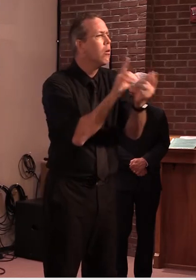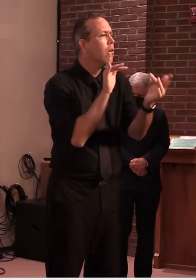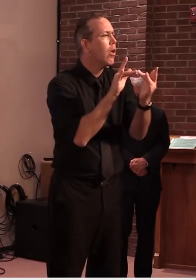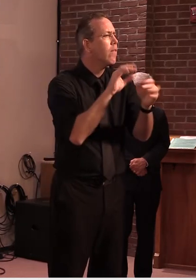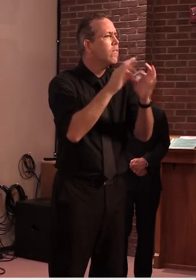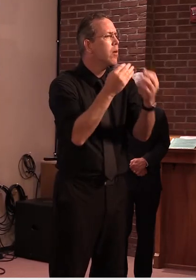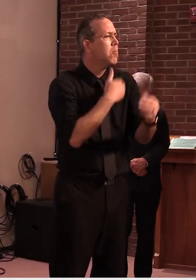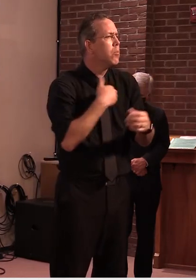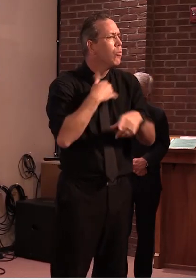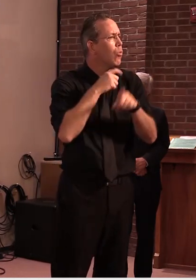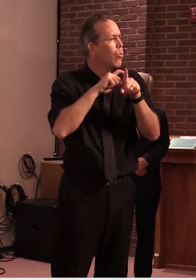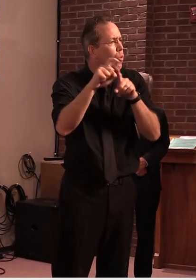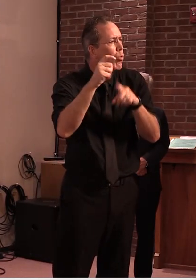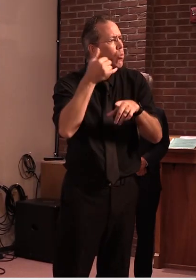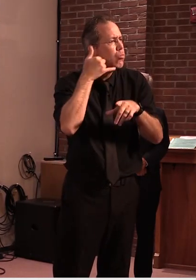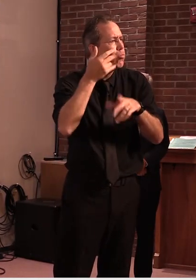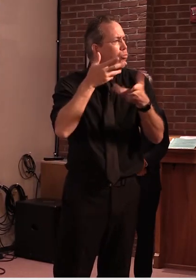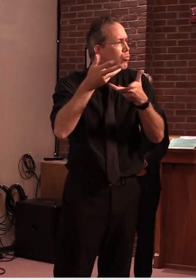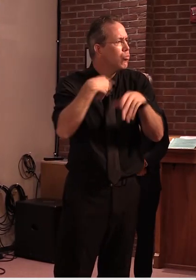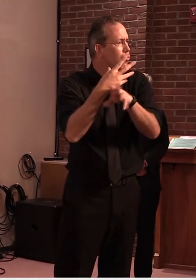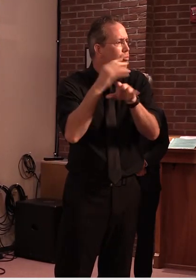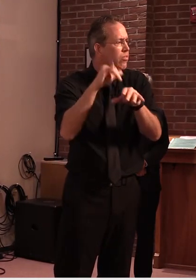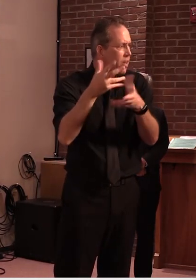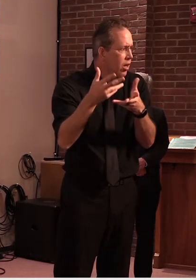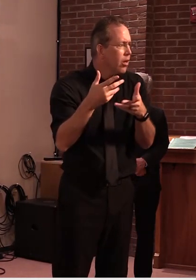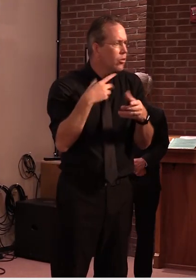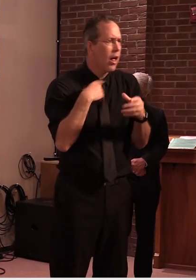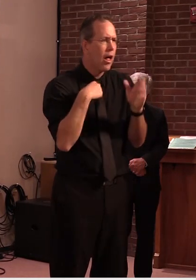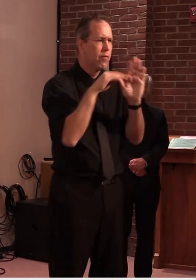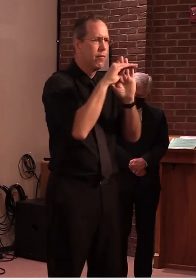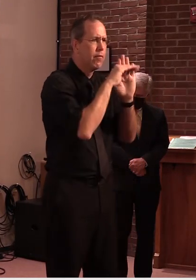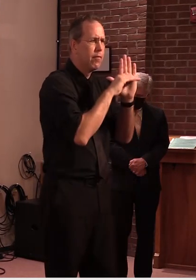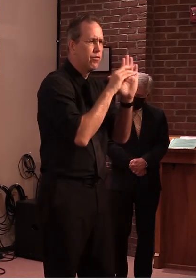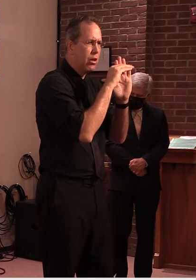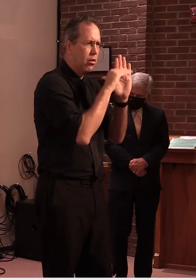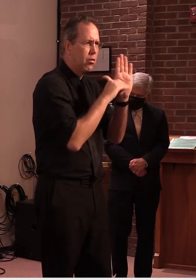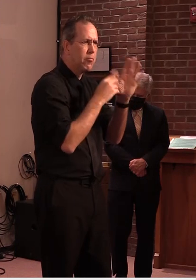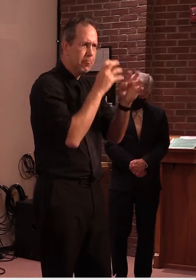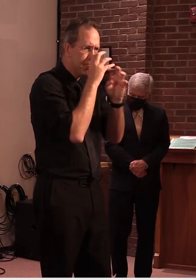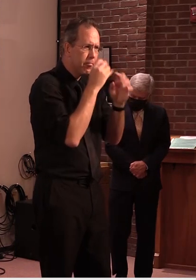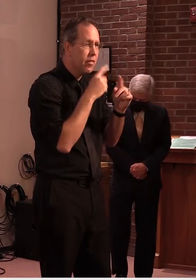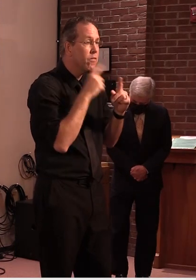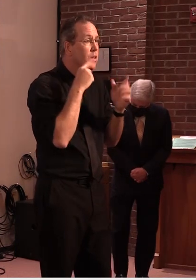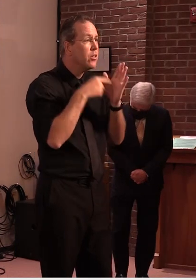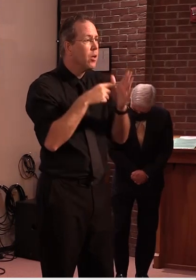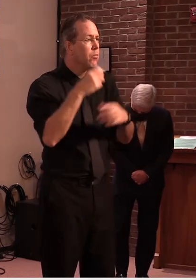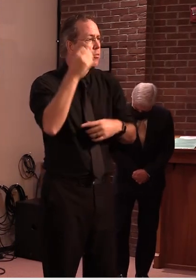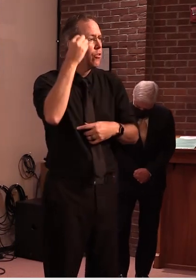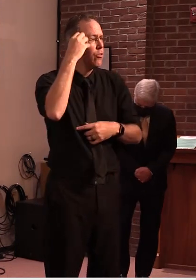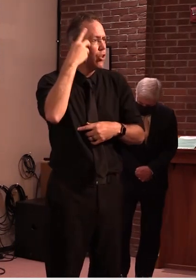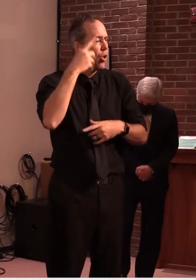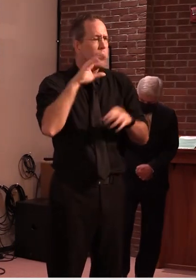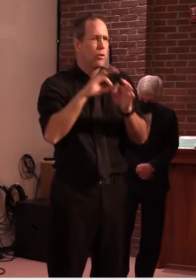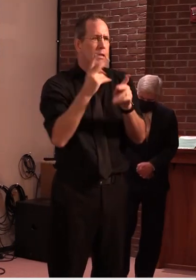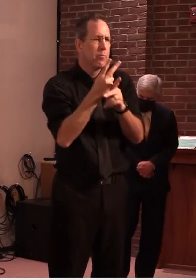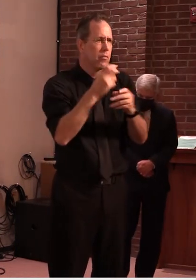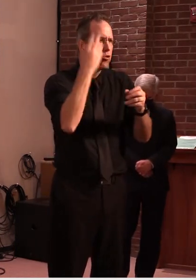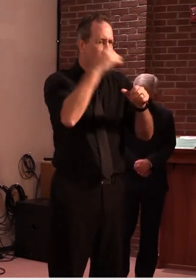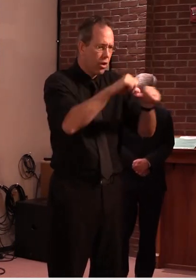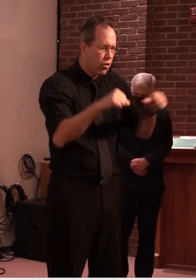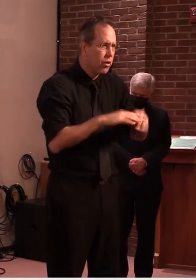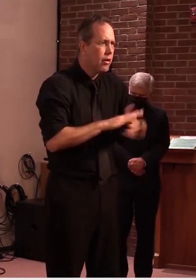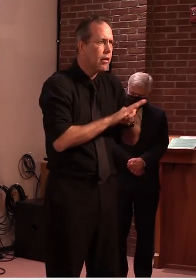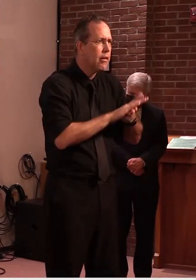that they're following the public calls for example cleaning the showers um on a regular basis after use